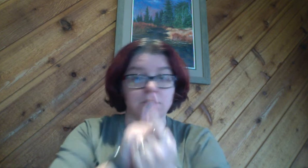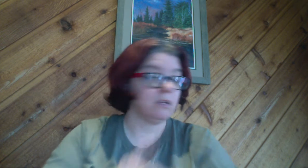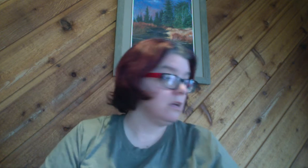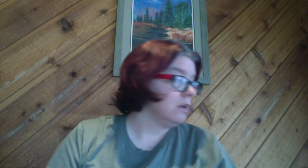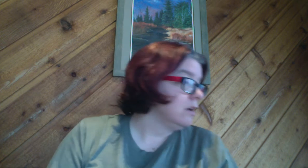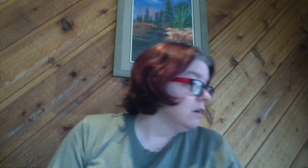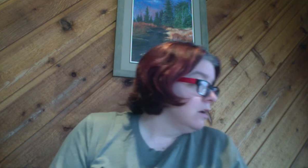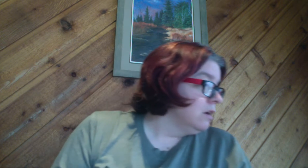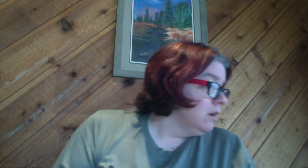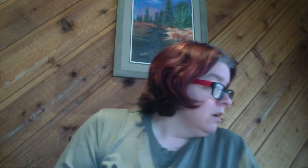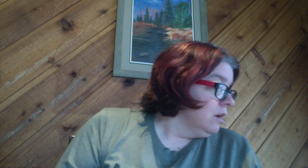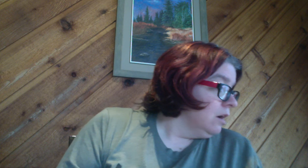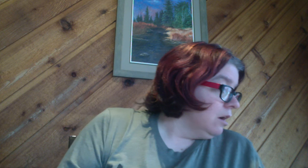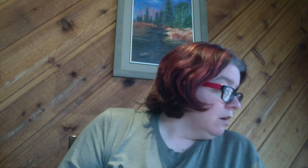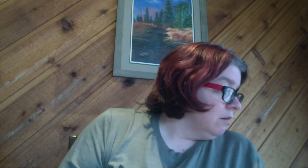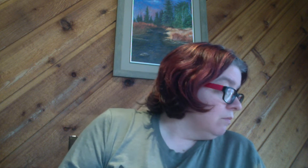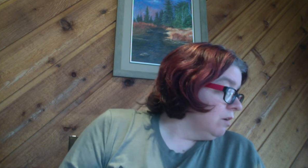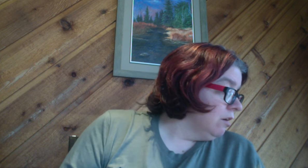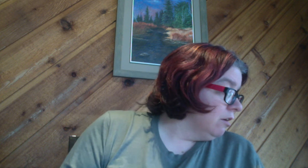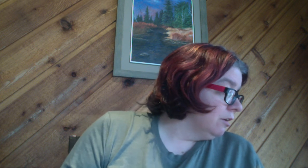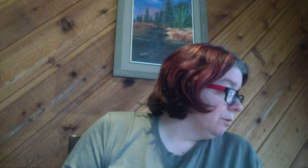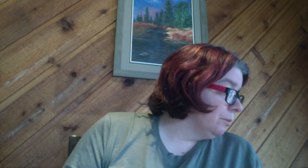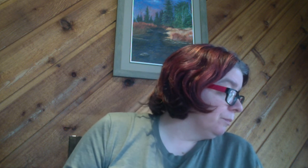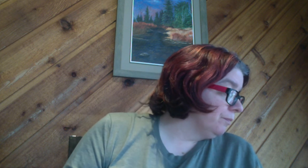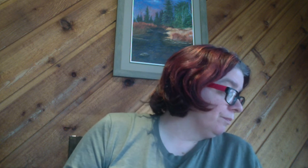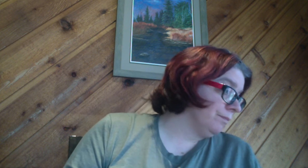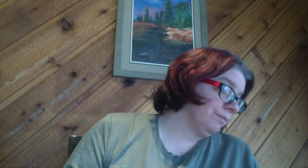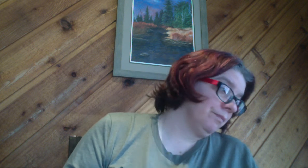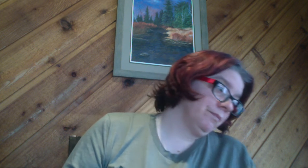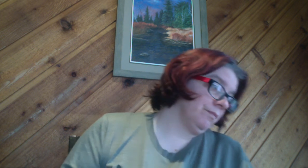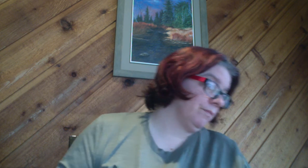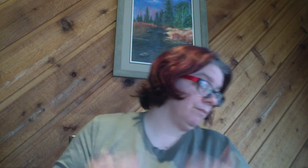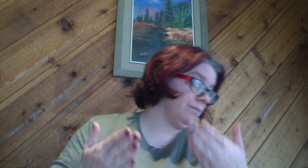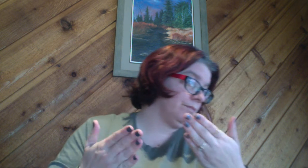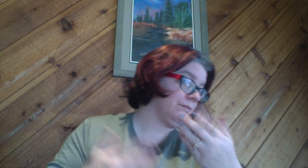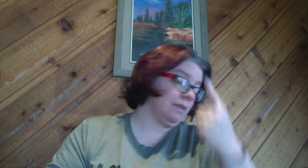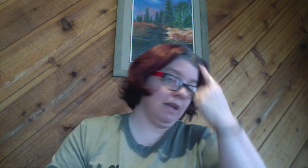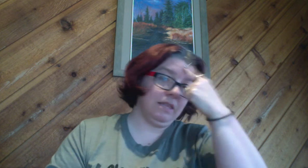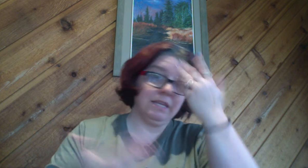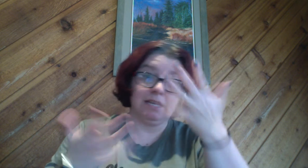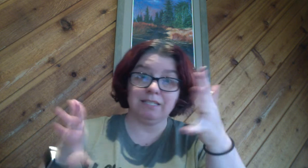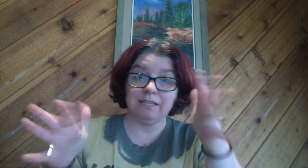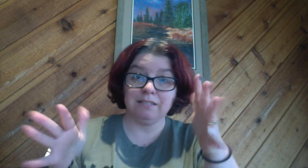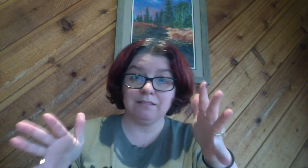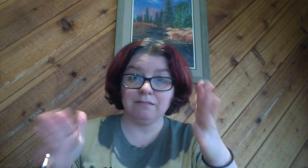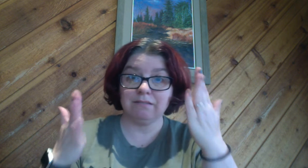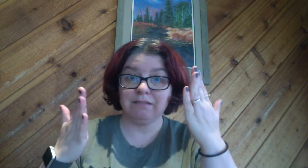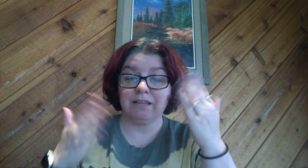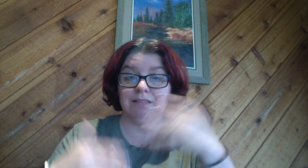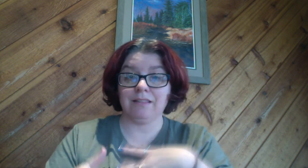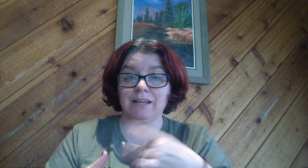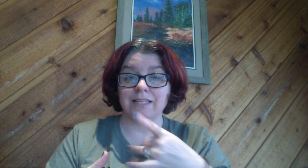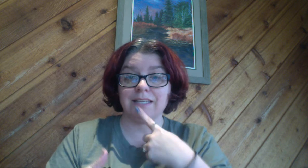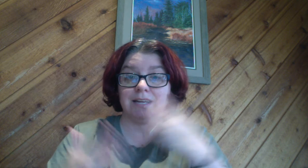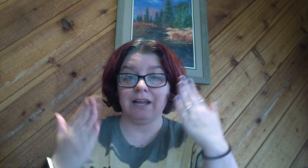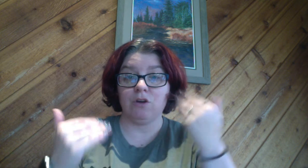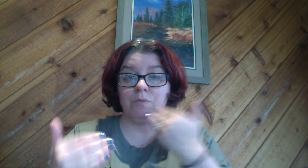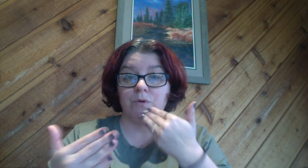um I think that's it like I said I hope you're